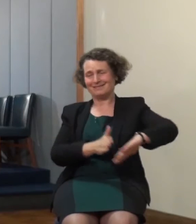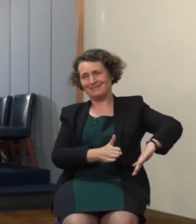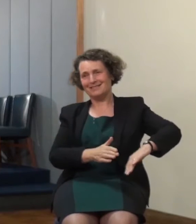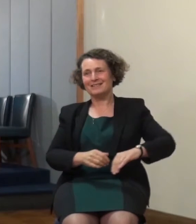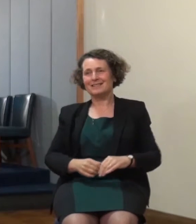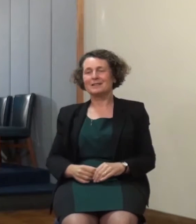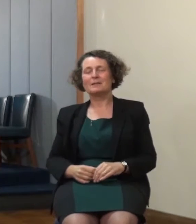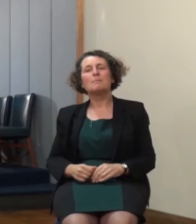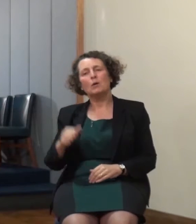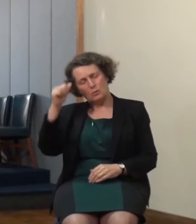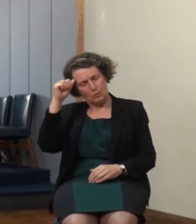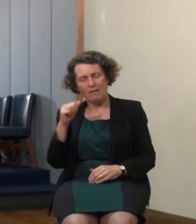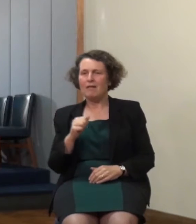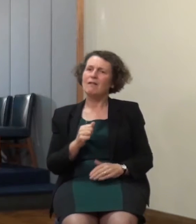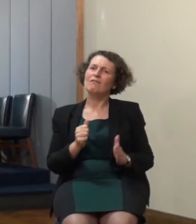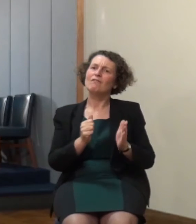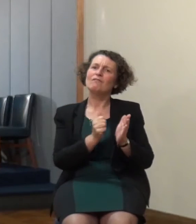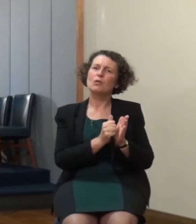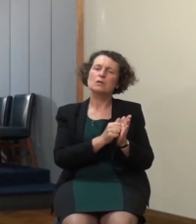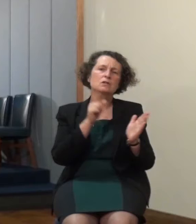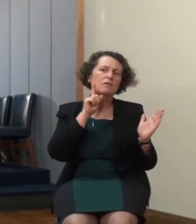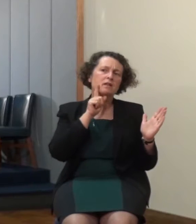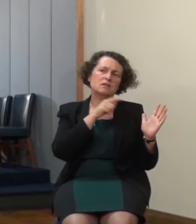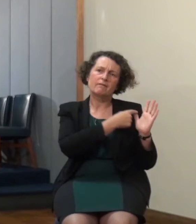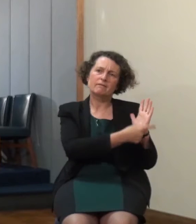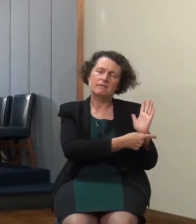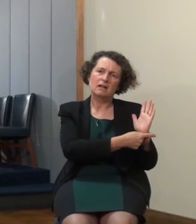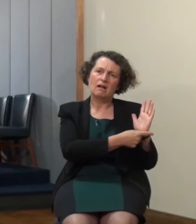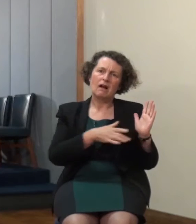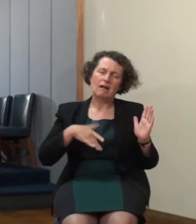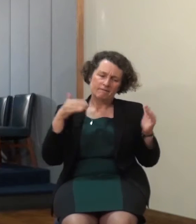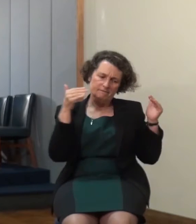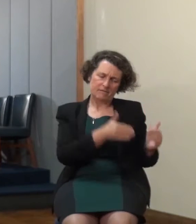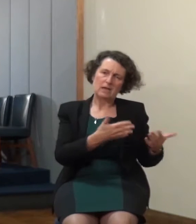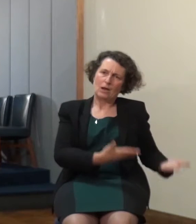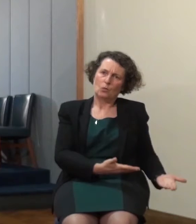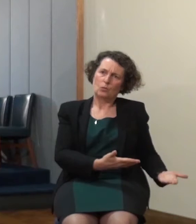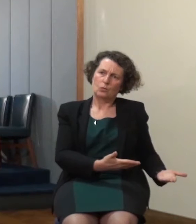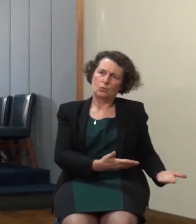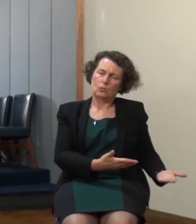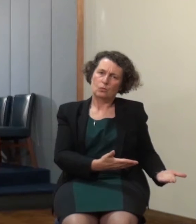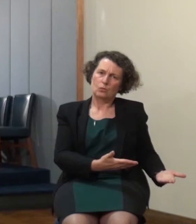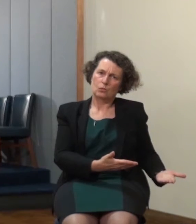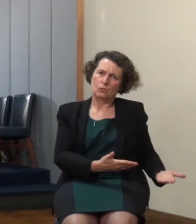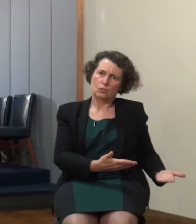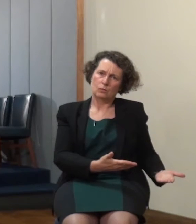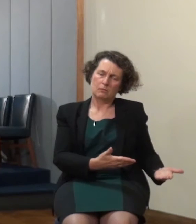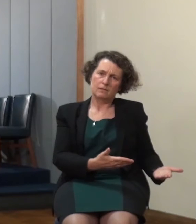for the here and now and that was all important too and the return of the room had